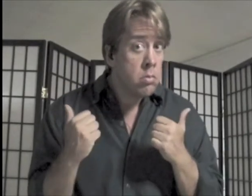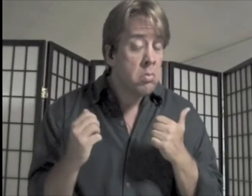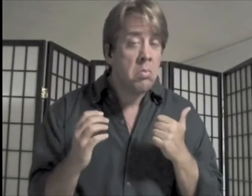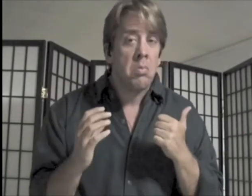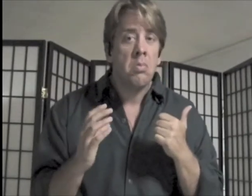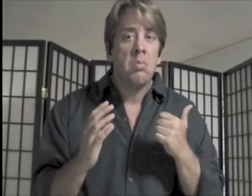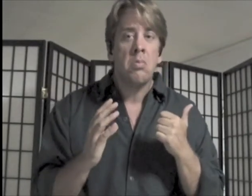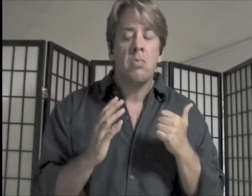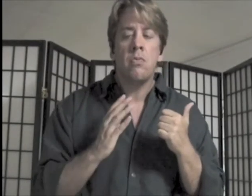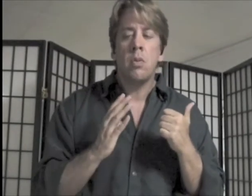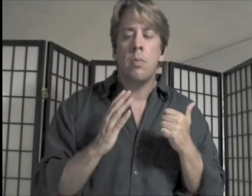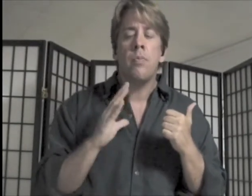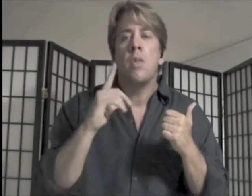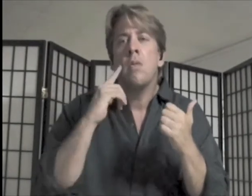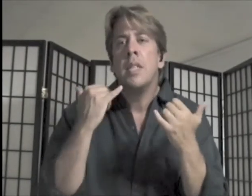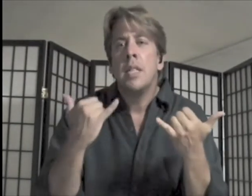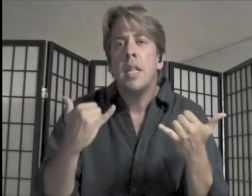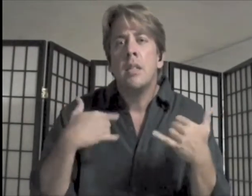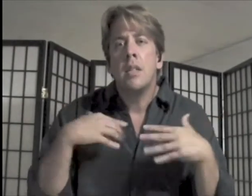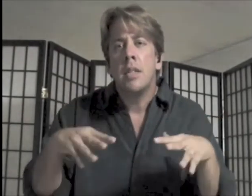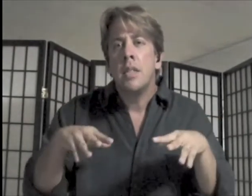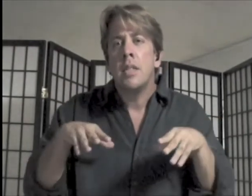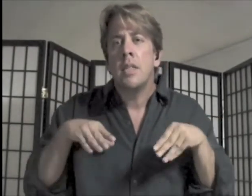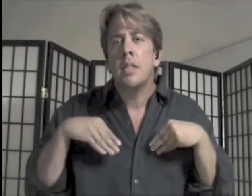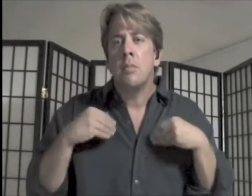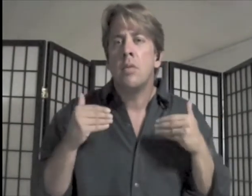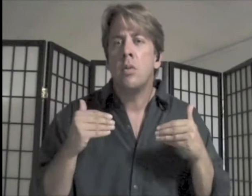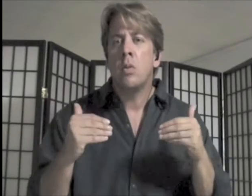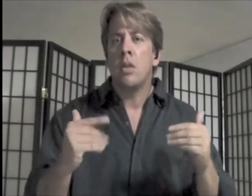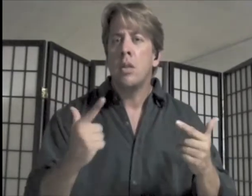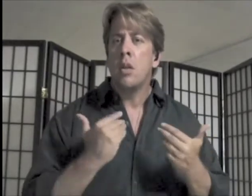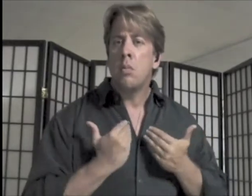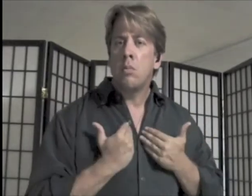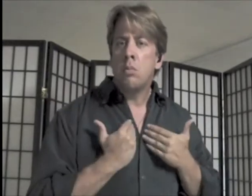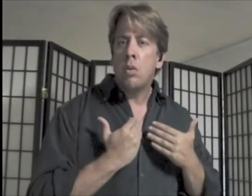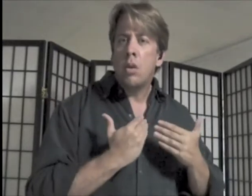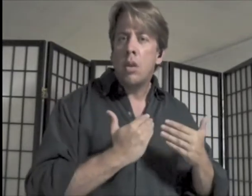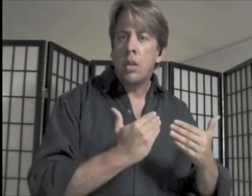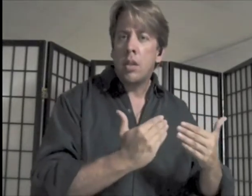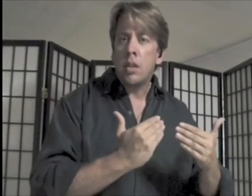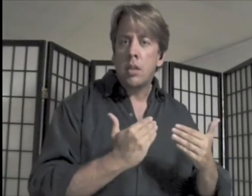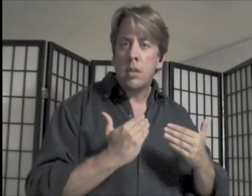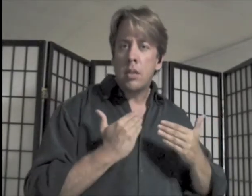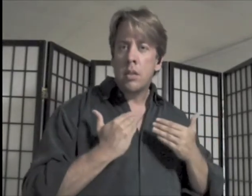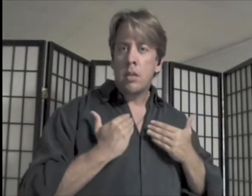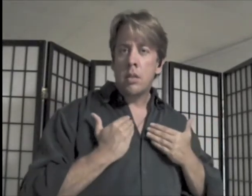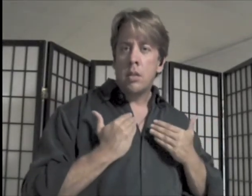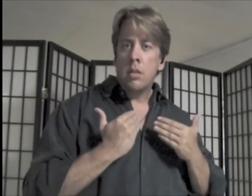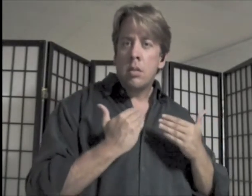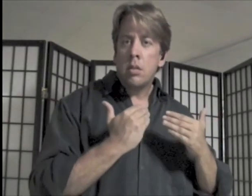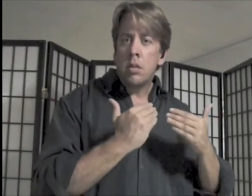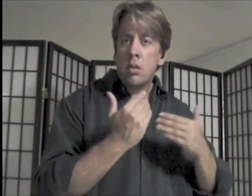breathe There's nowhere else tonight we should be